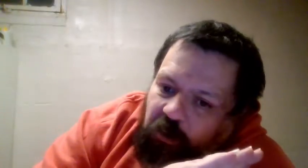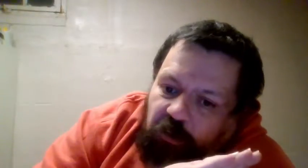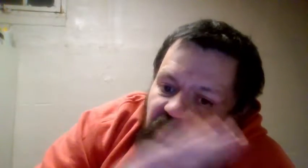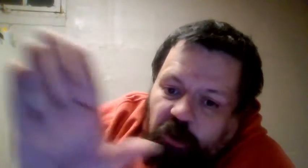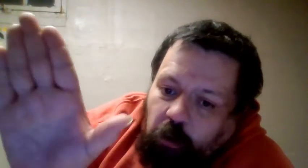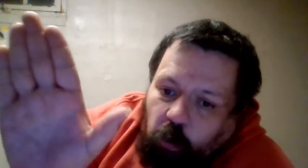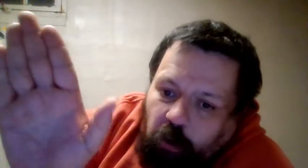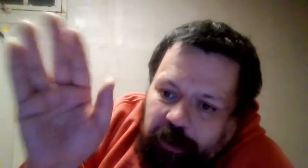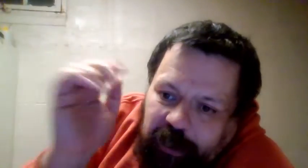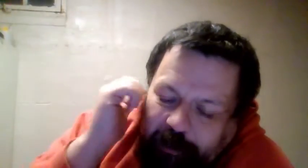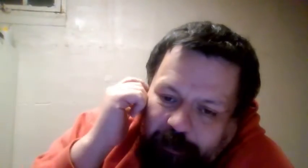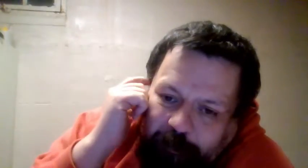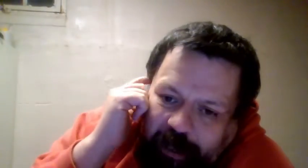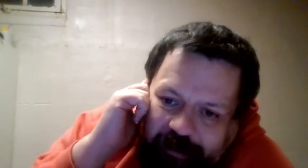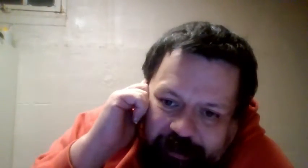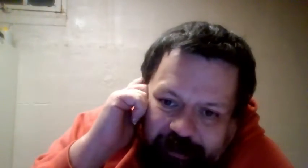do two War Games matches?